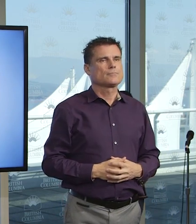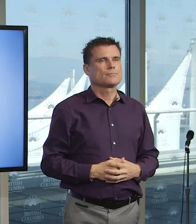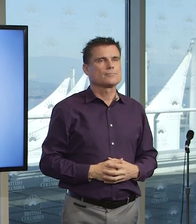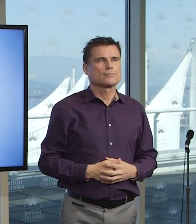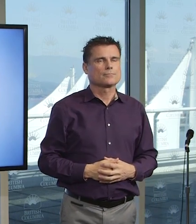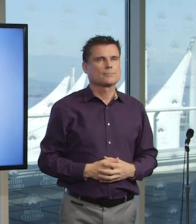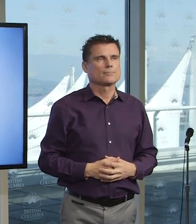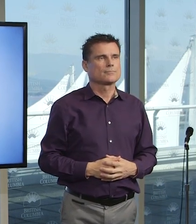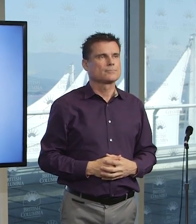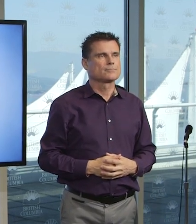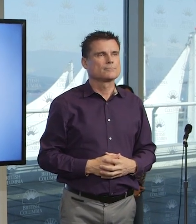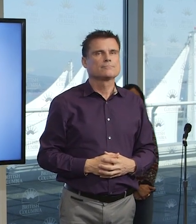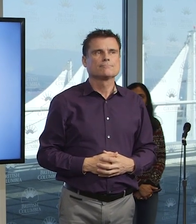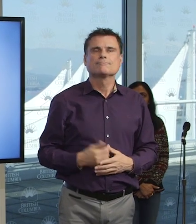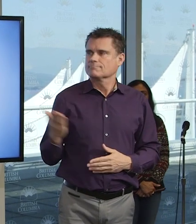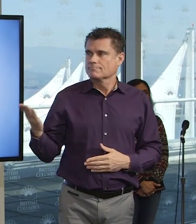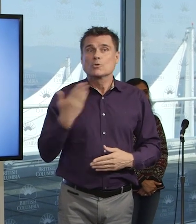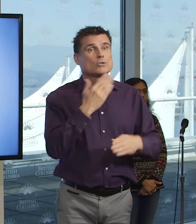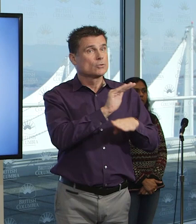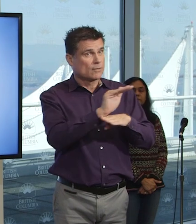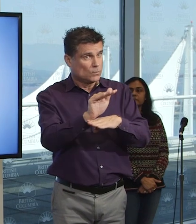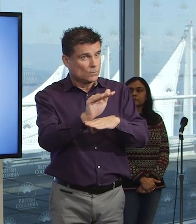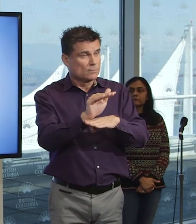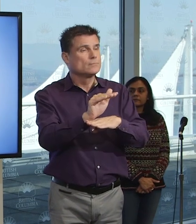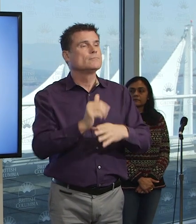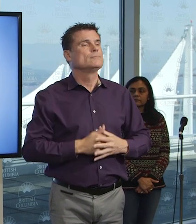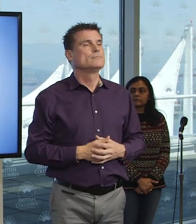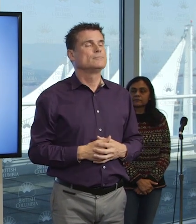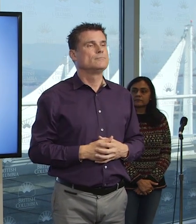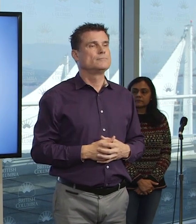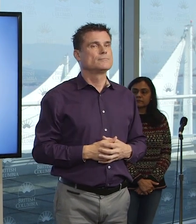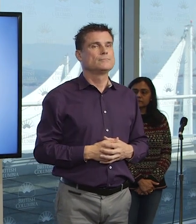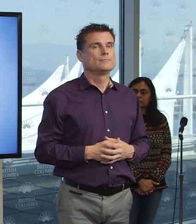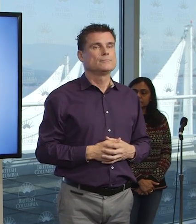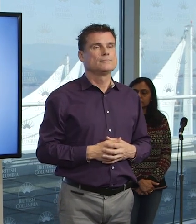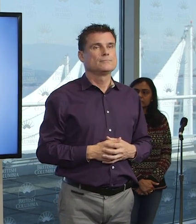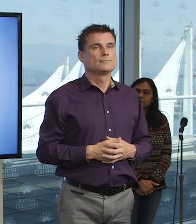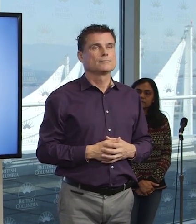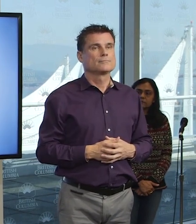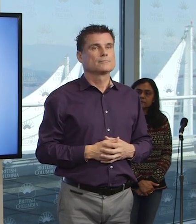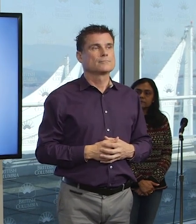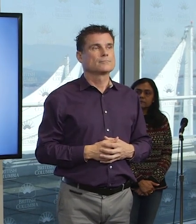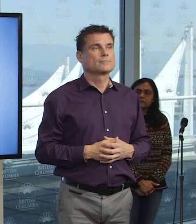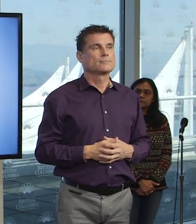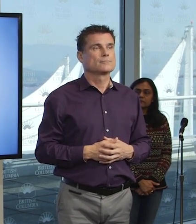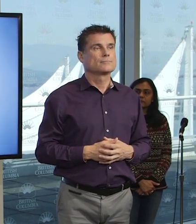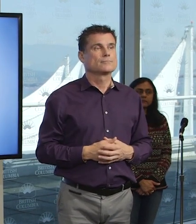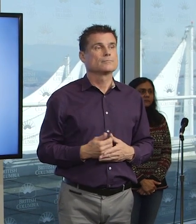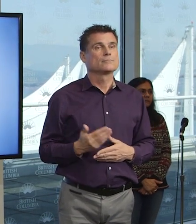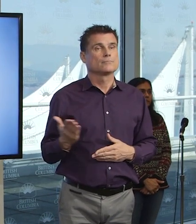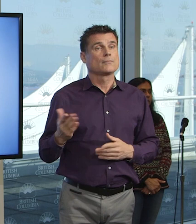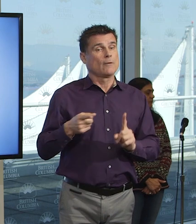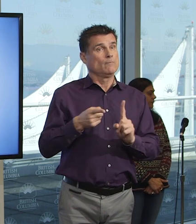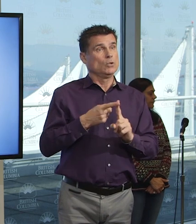Thank you. Good afternoon. So for today's update, there's a couple of things we want to do. First, to give you the new cases and